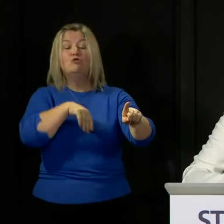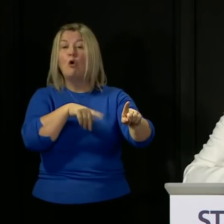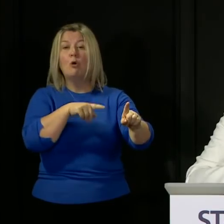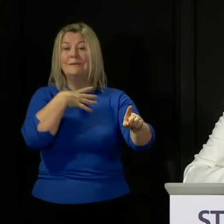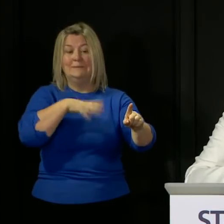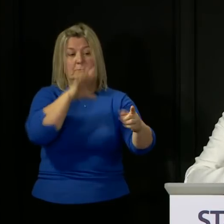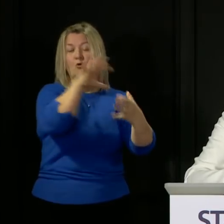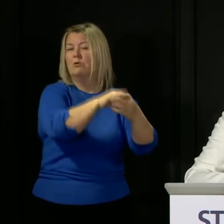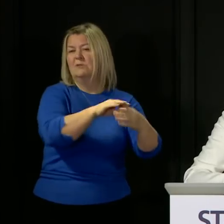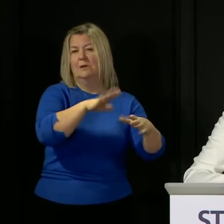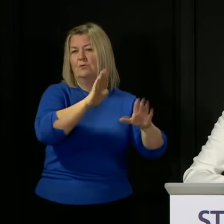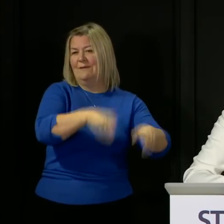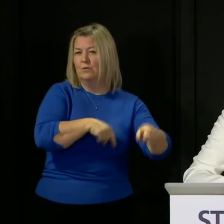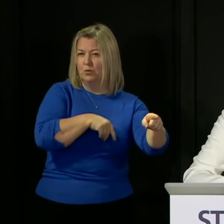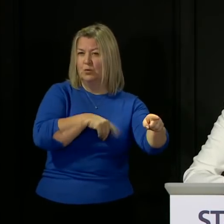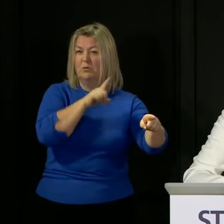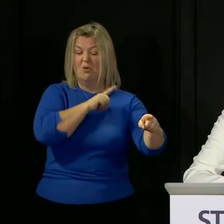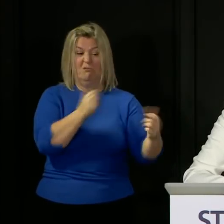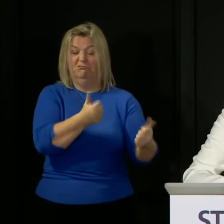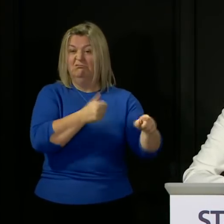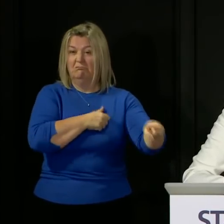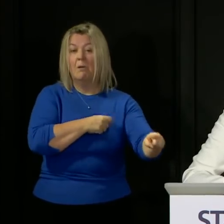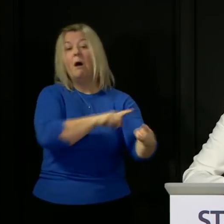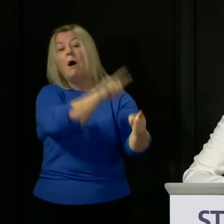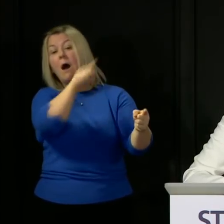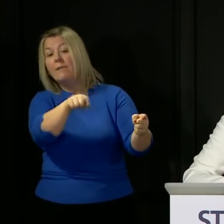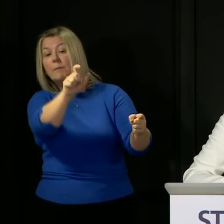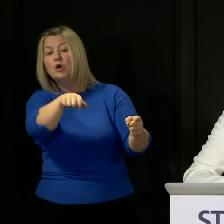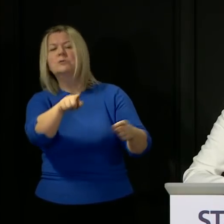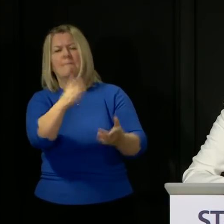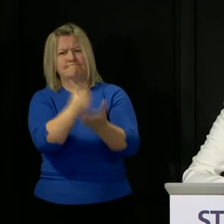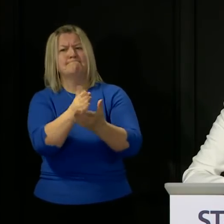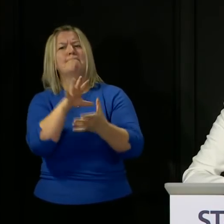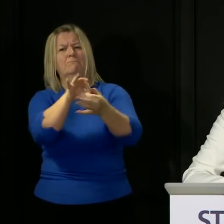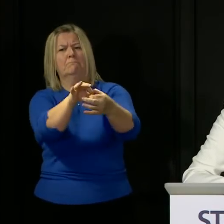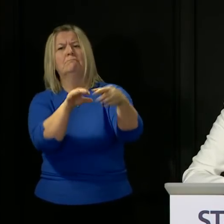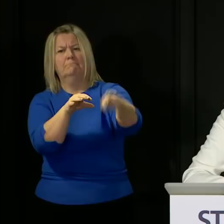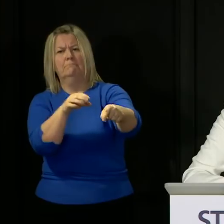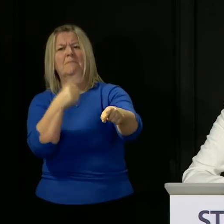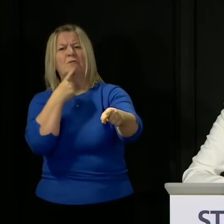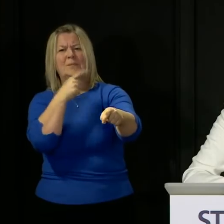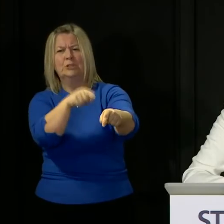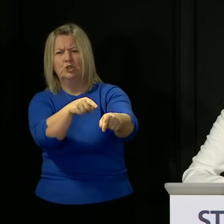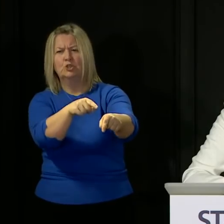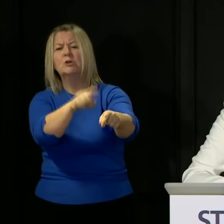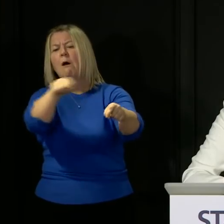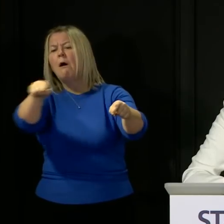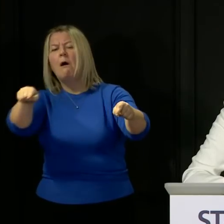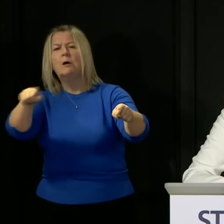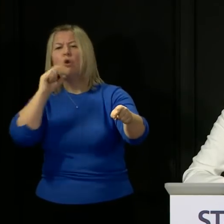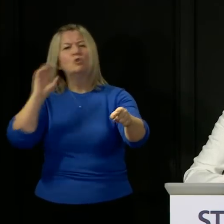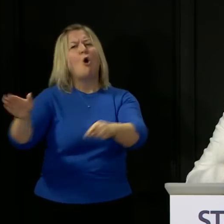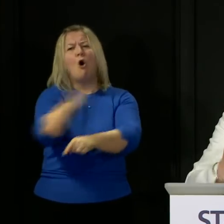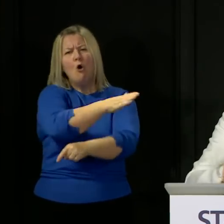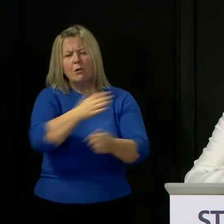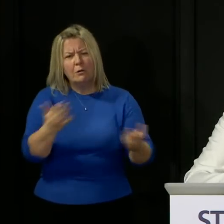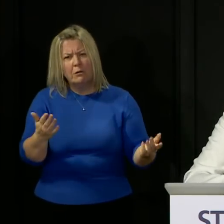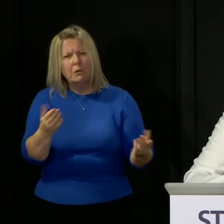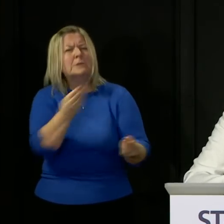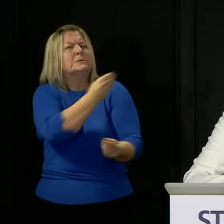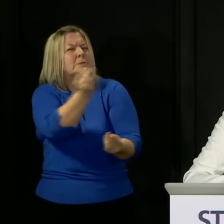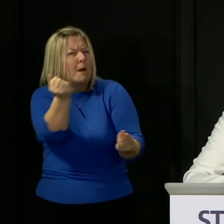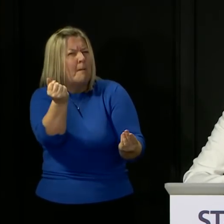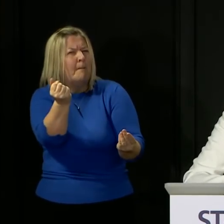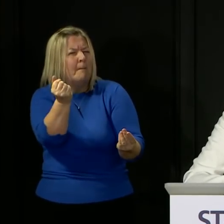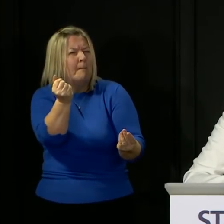contacts but I don't want I don't want words to be put in my mouth that I I didn't choose to use in terms of